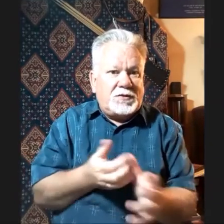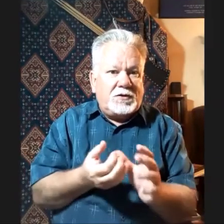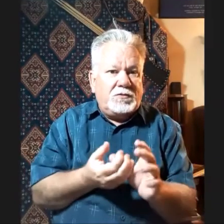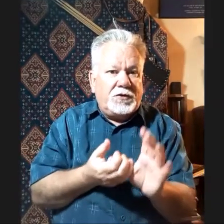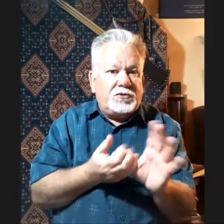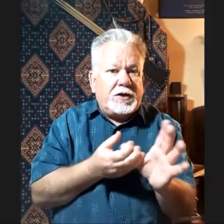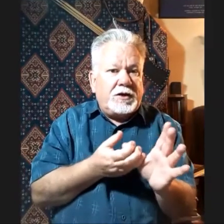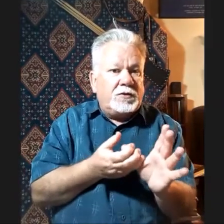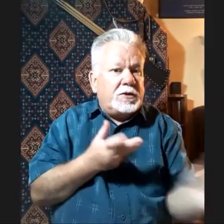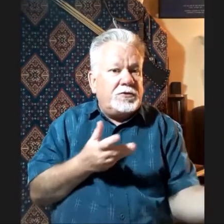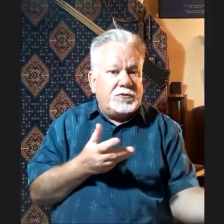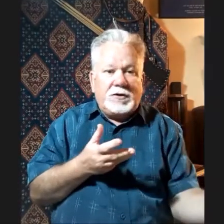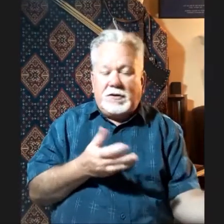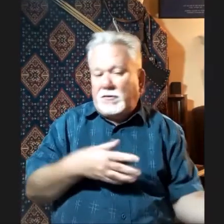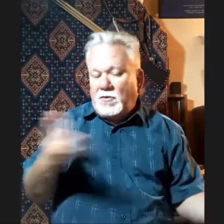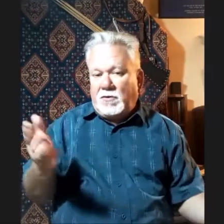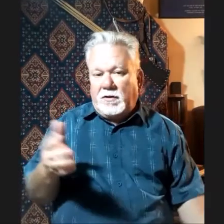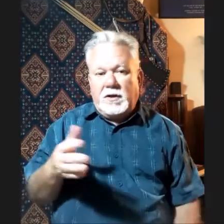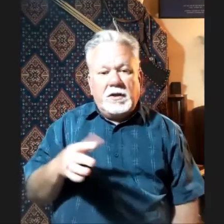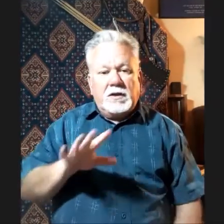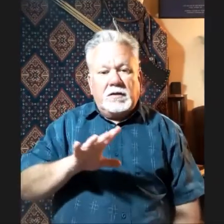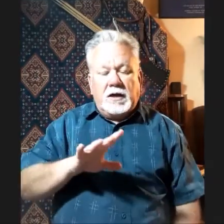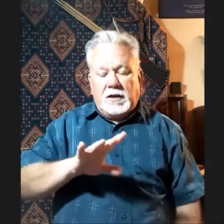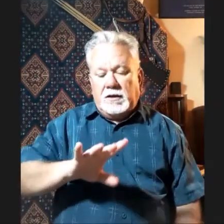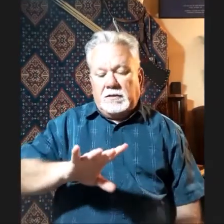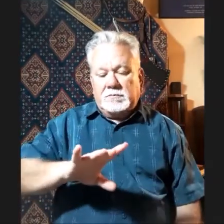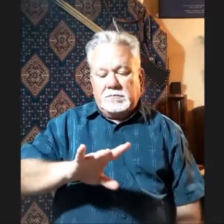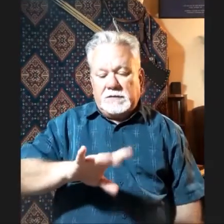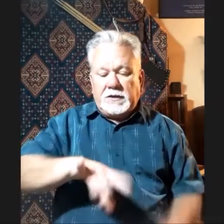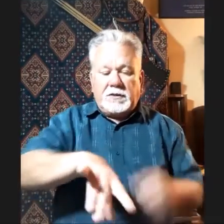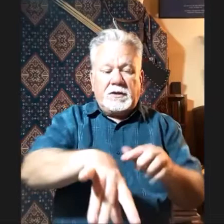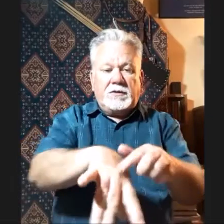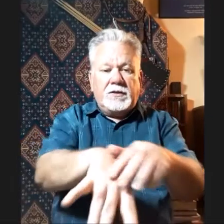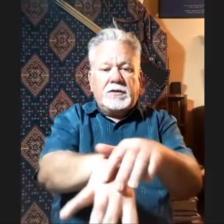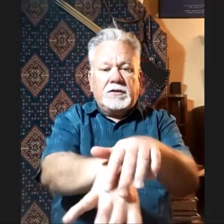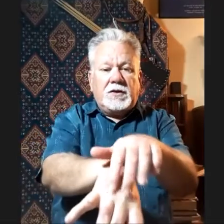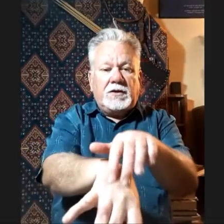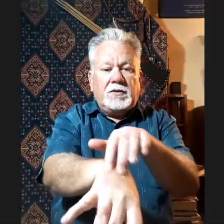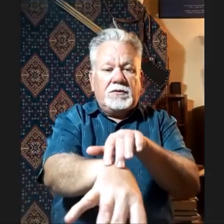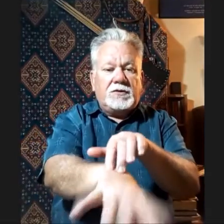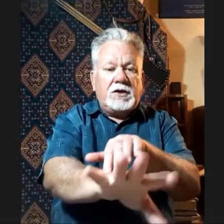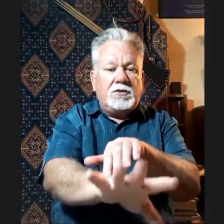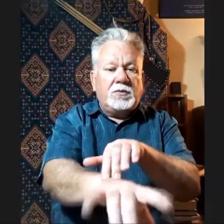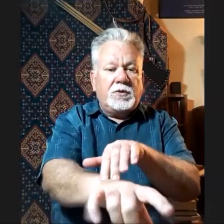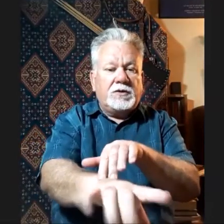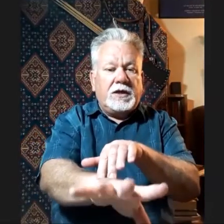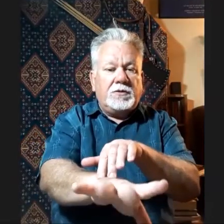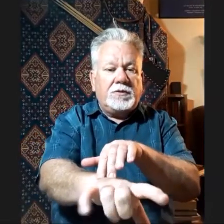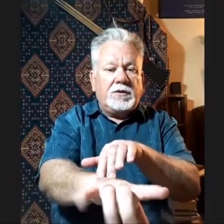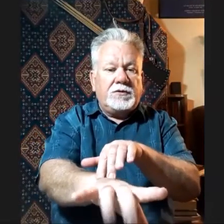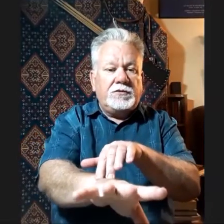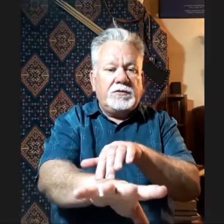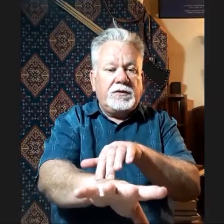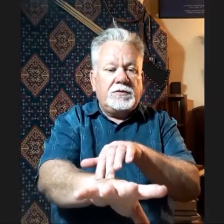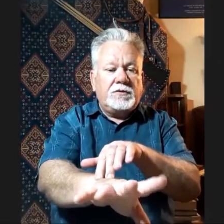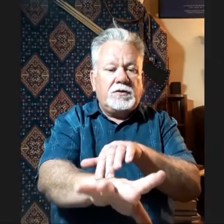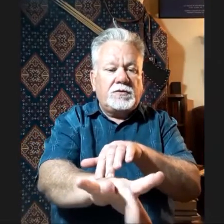of the drag on the bow string, it's gone. The other thing is that the tendons tend to work together on those two fingers, it's